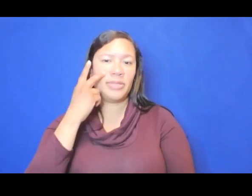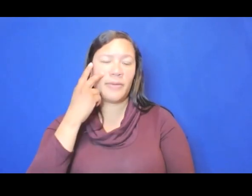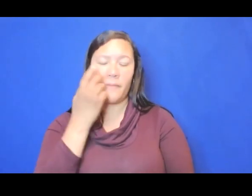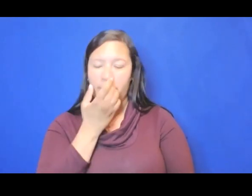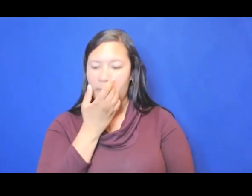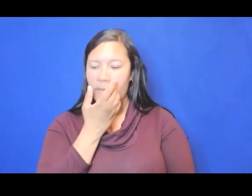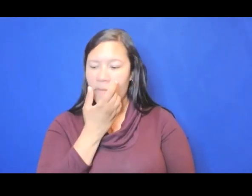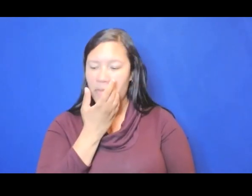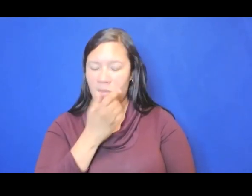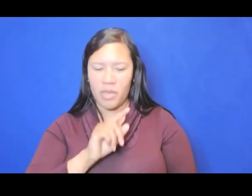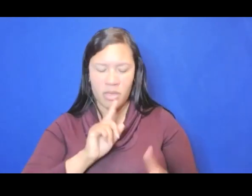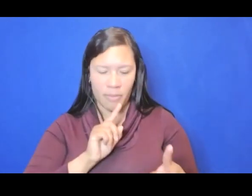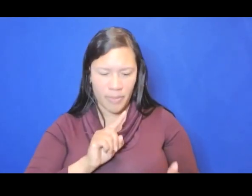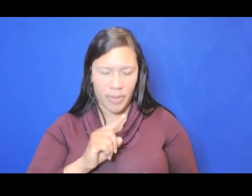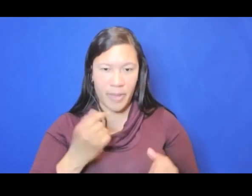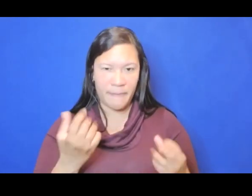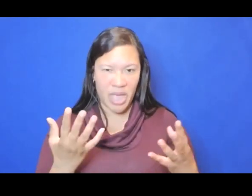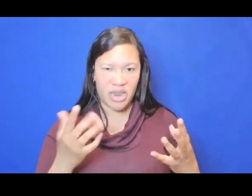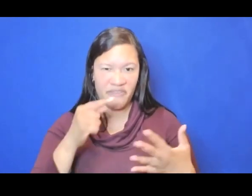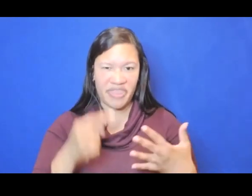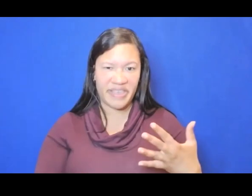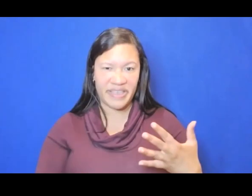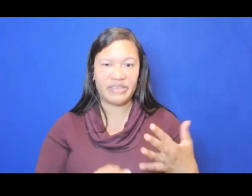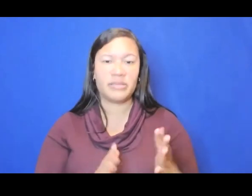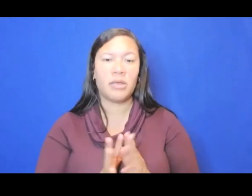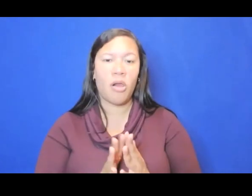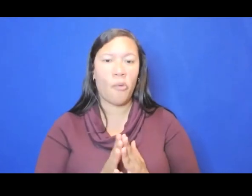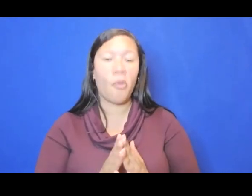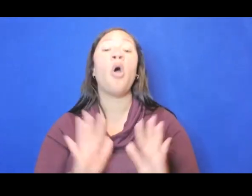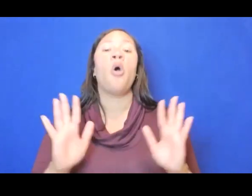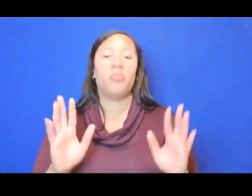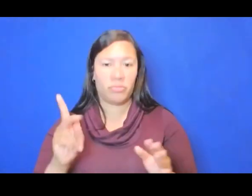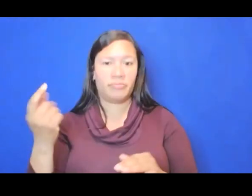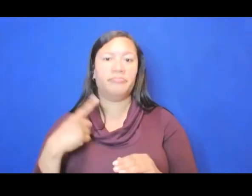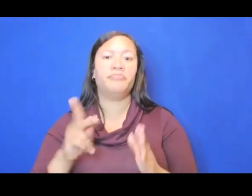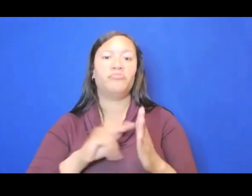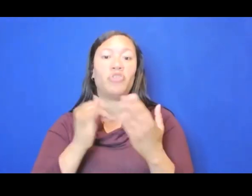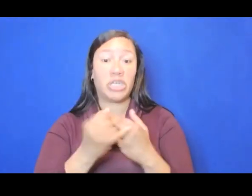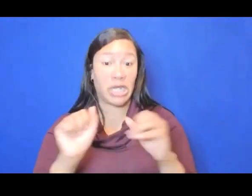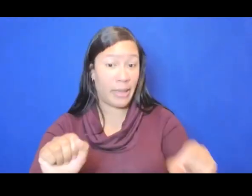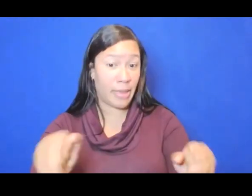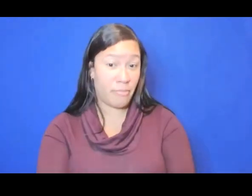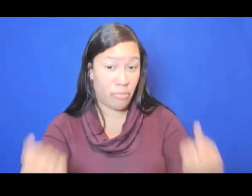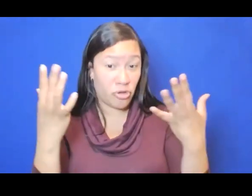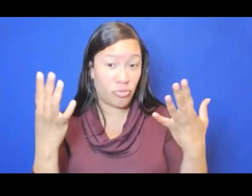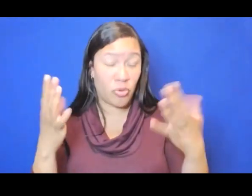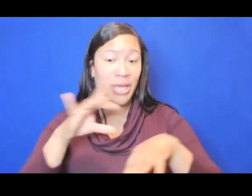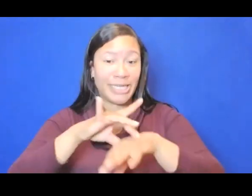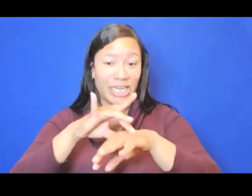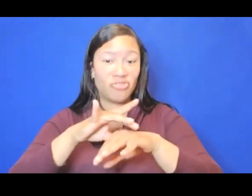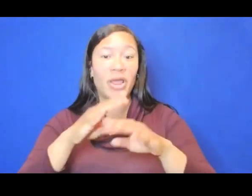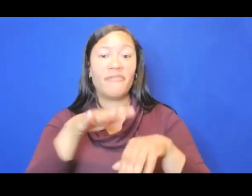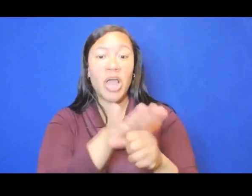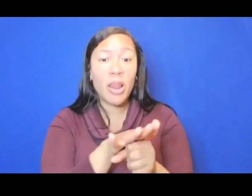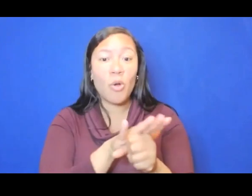I've answered many of these in some fashion. Can the project be based across multiple geographical locations? Yes.